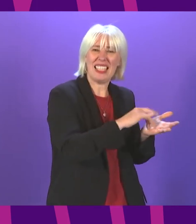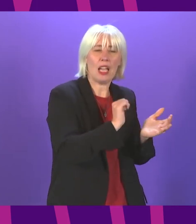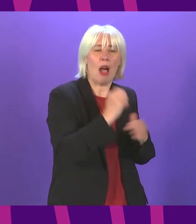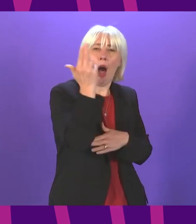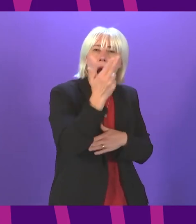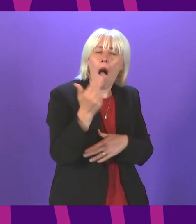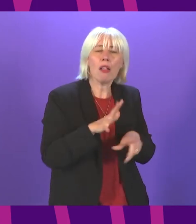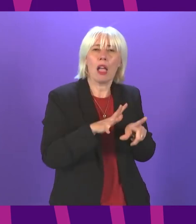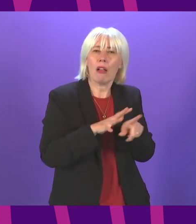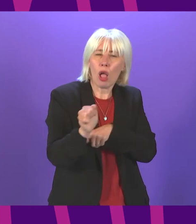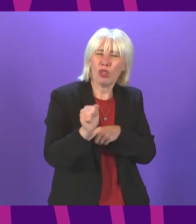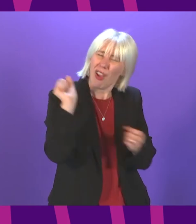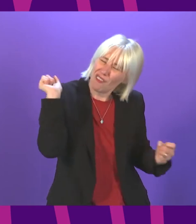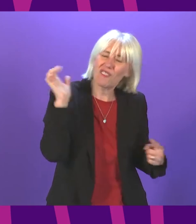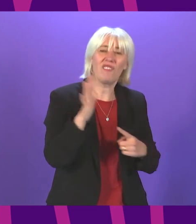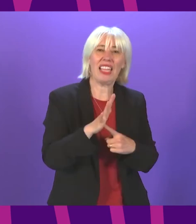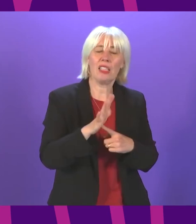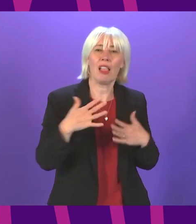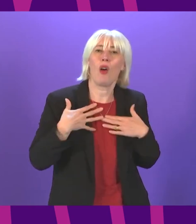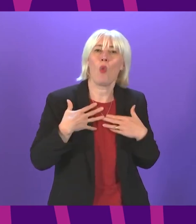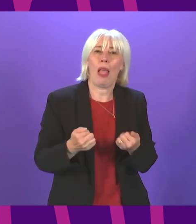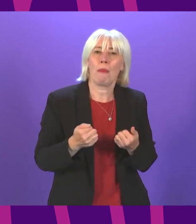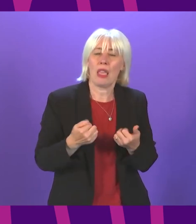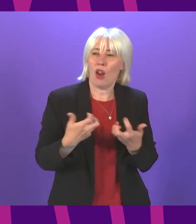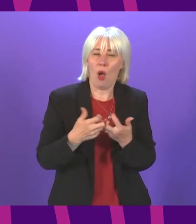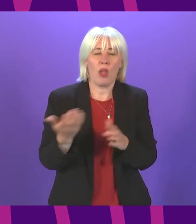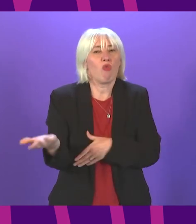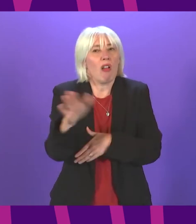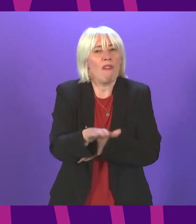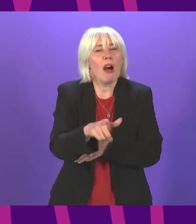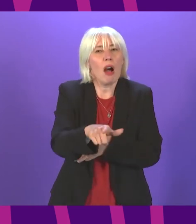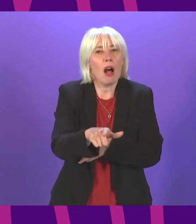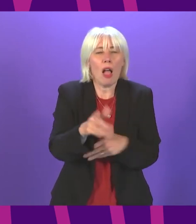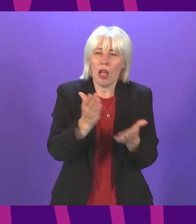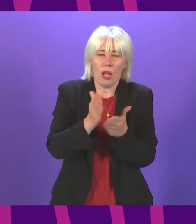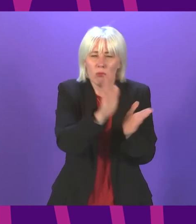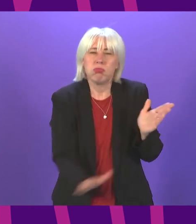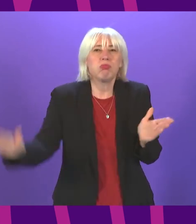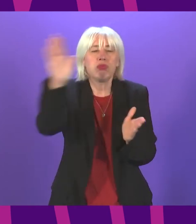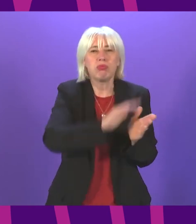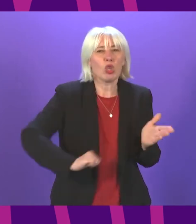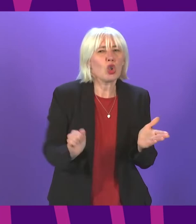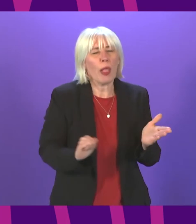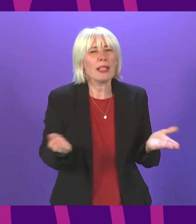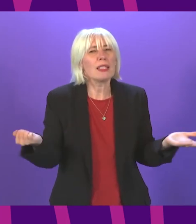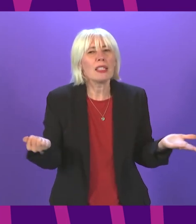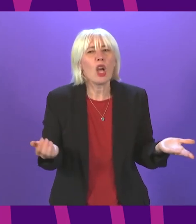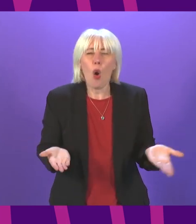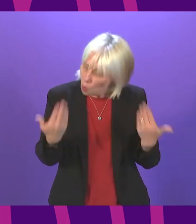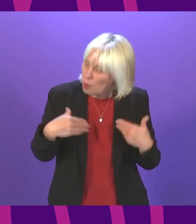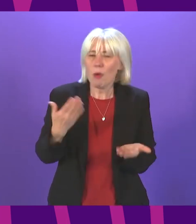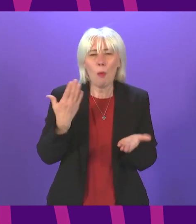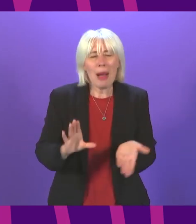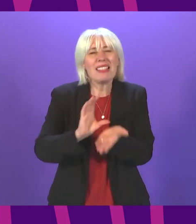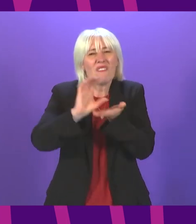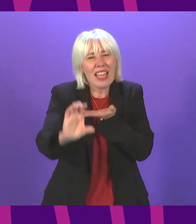services are vital to the well-being of our recovery and that goes right across Scotland and we need that investment